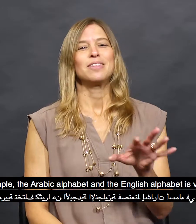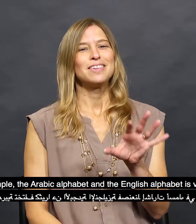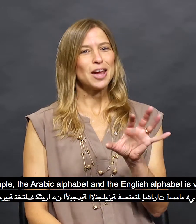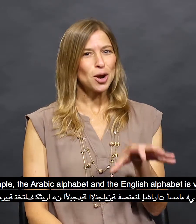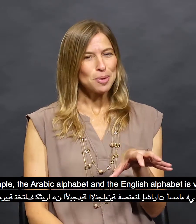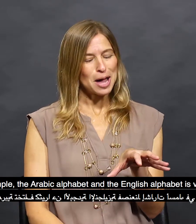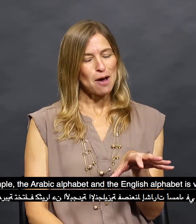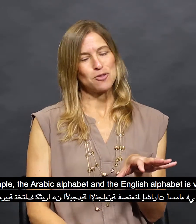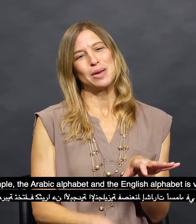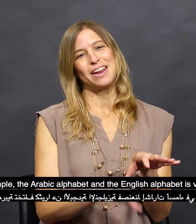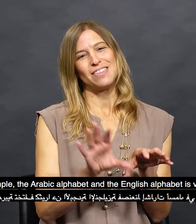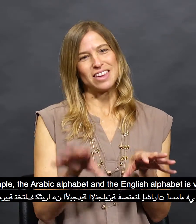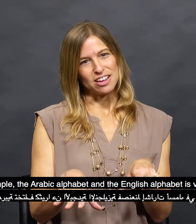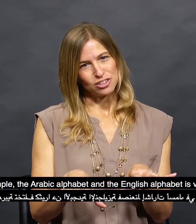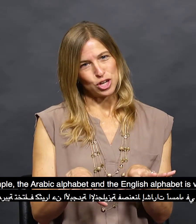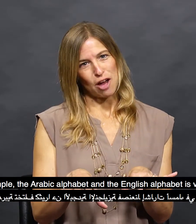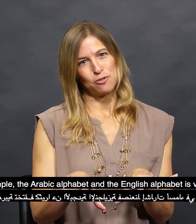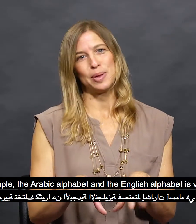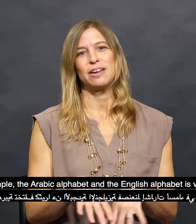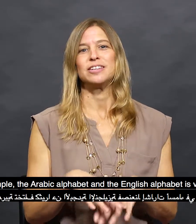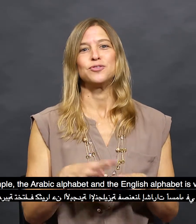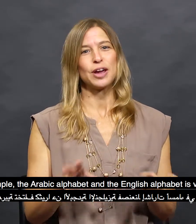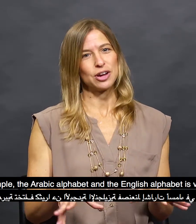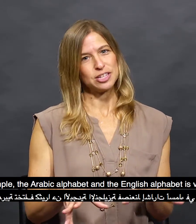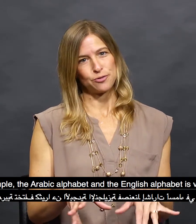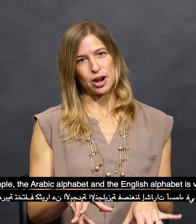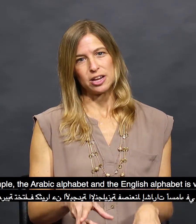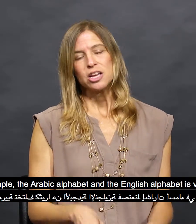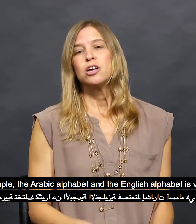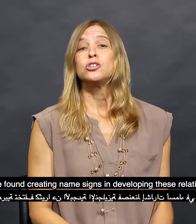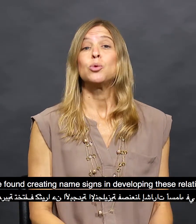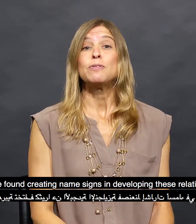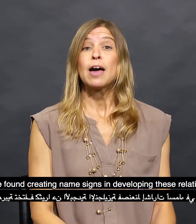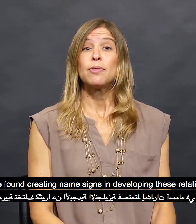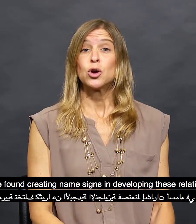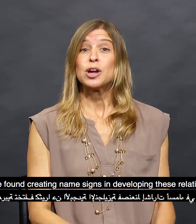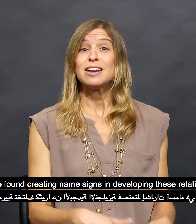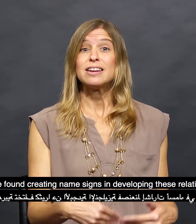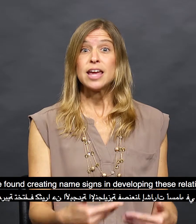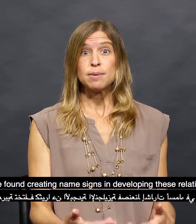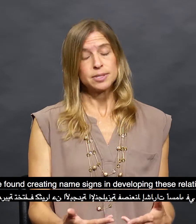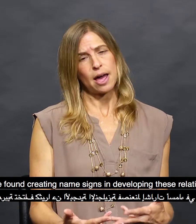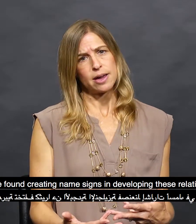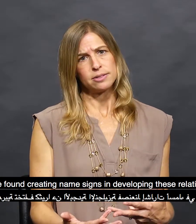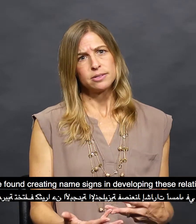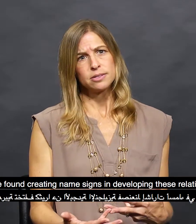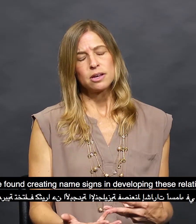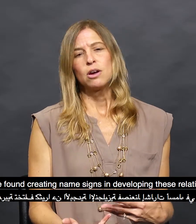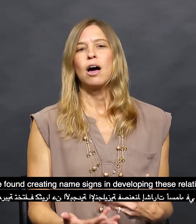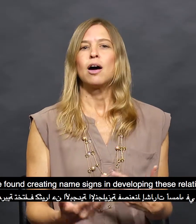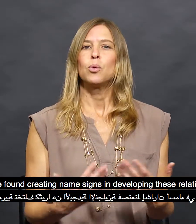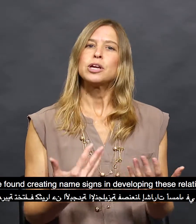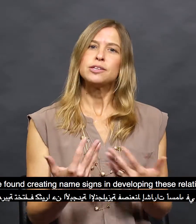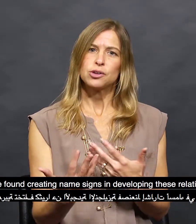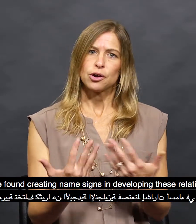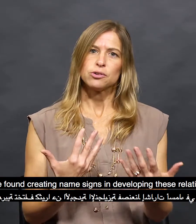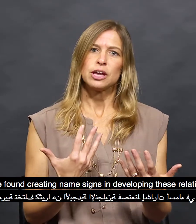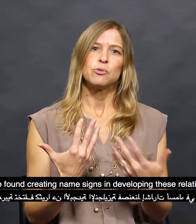the Arabic alphabet and the English alphabet is very different. So we found that creating name signs were easier in